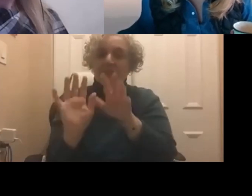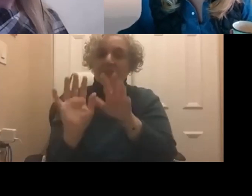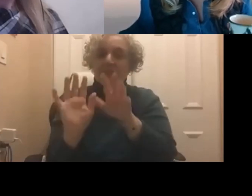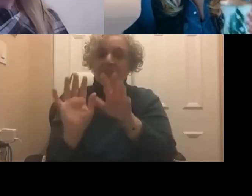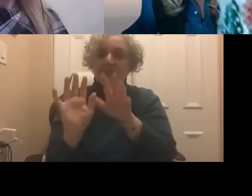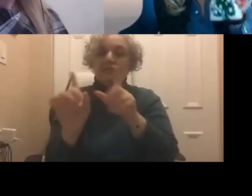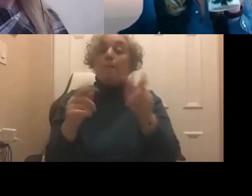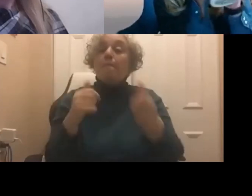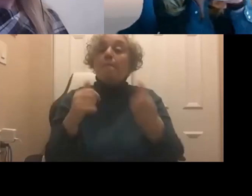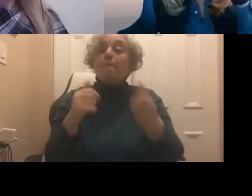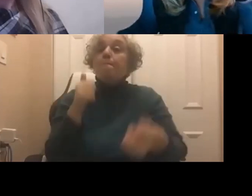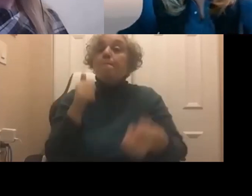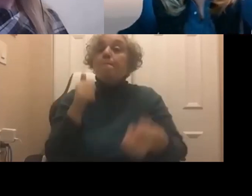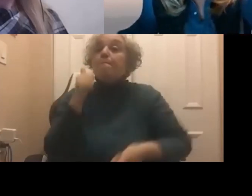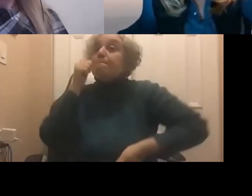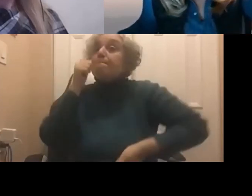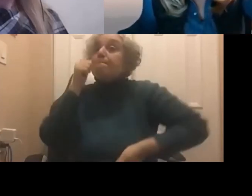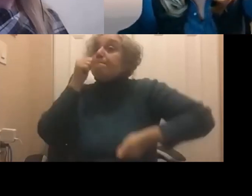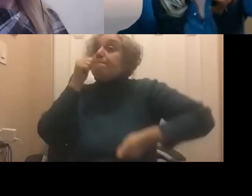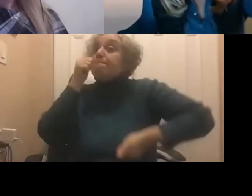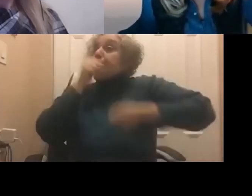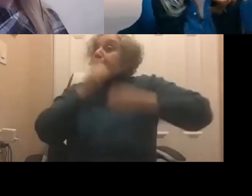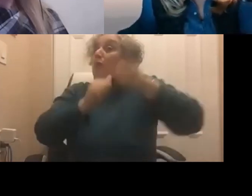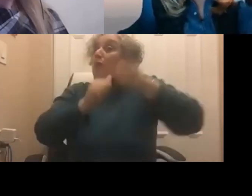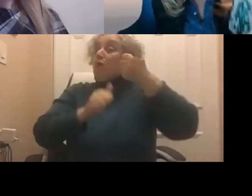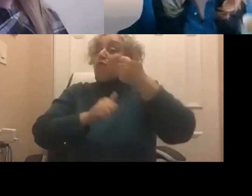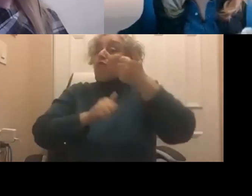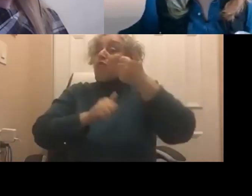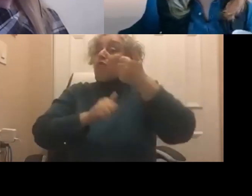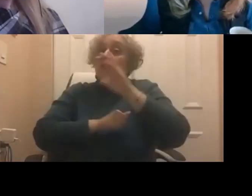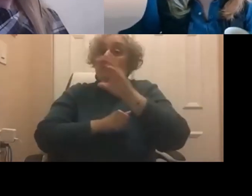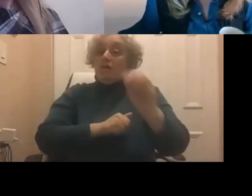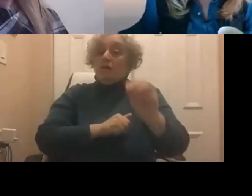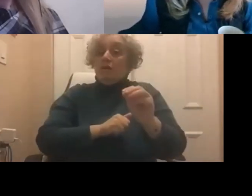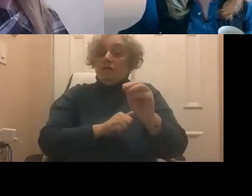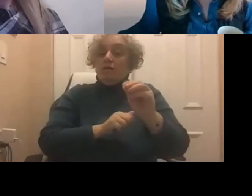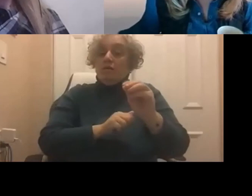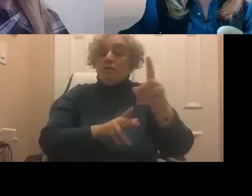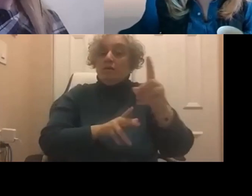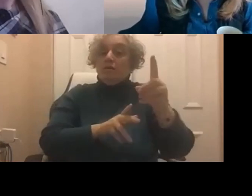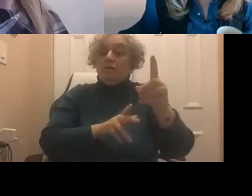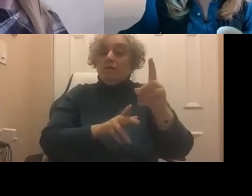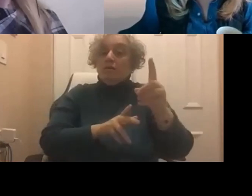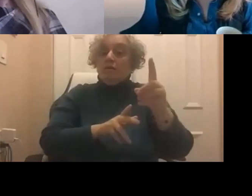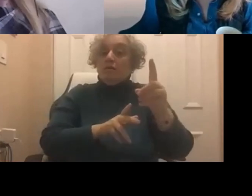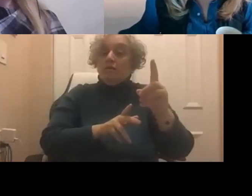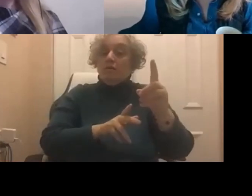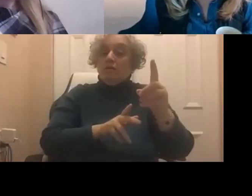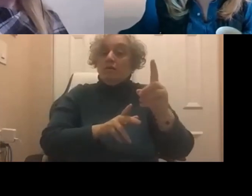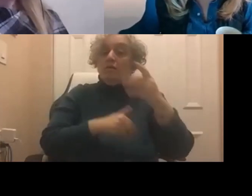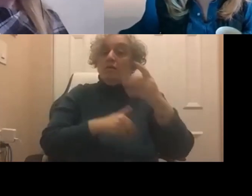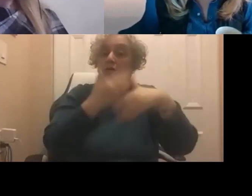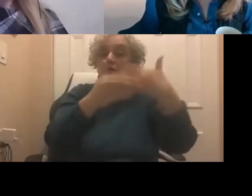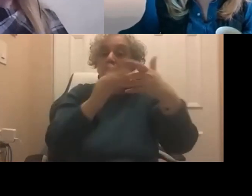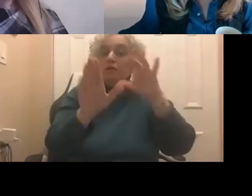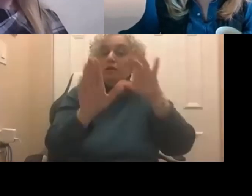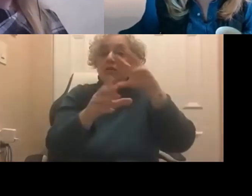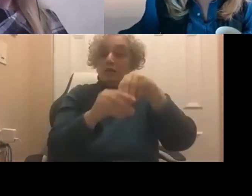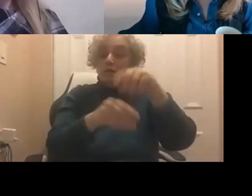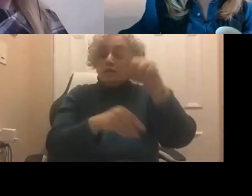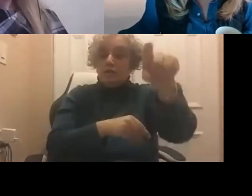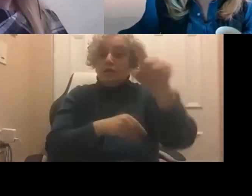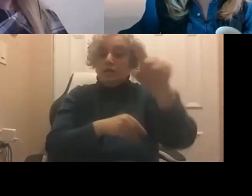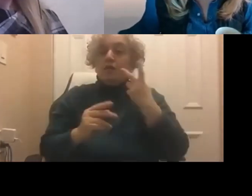it will start off that they will get sued, or they will get a piece of bad press in the national media,